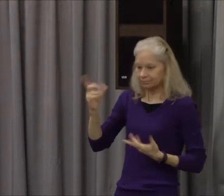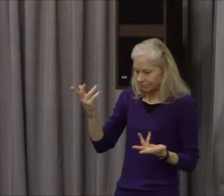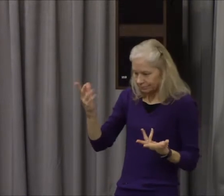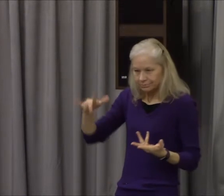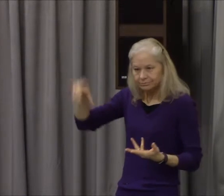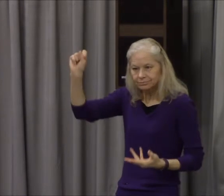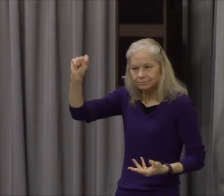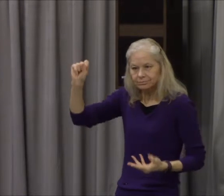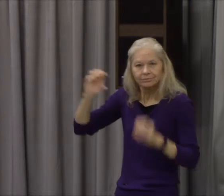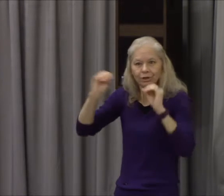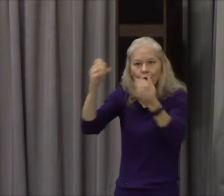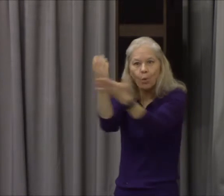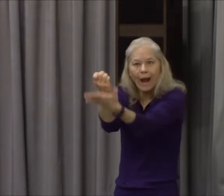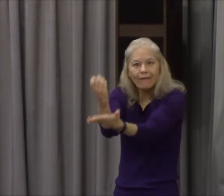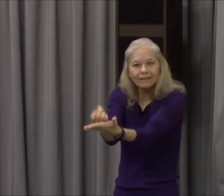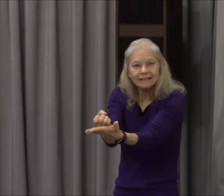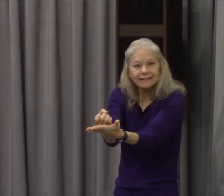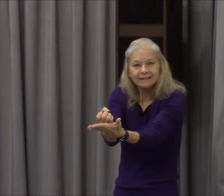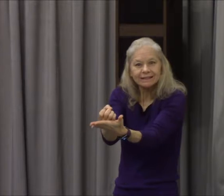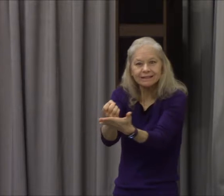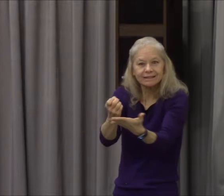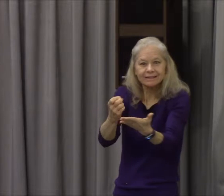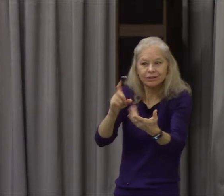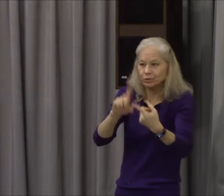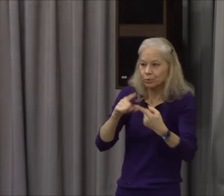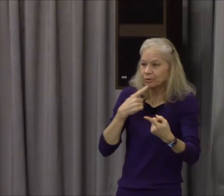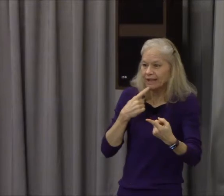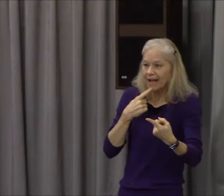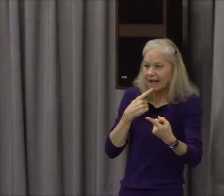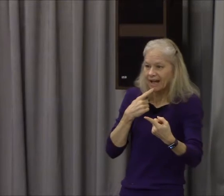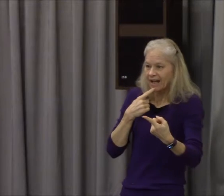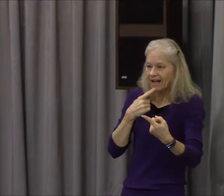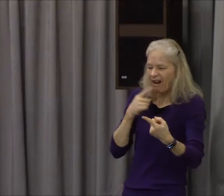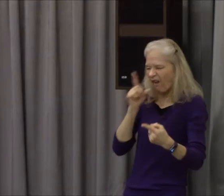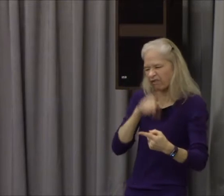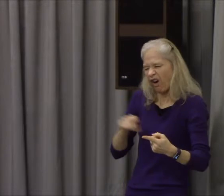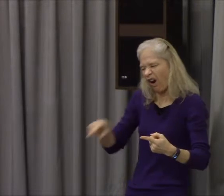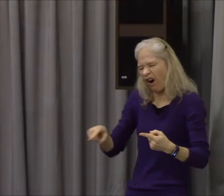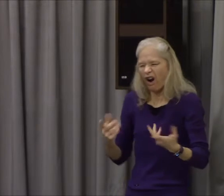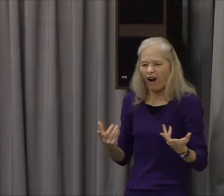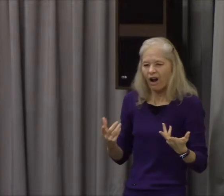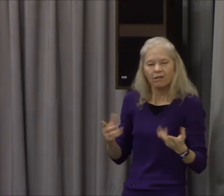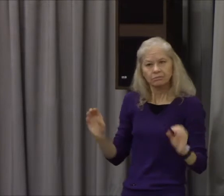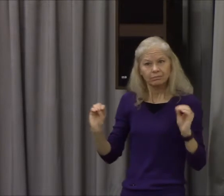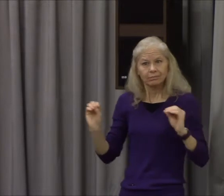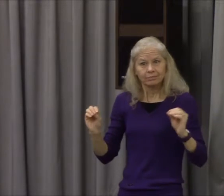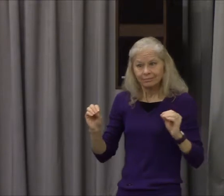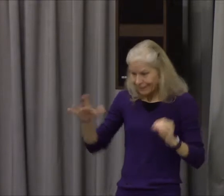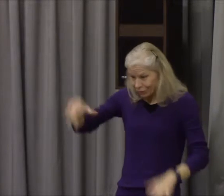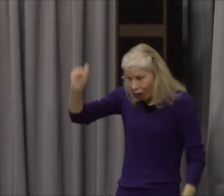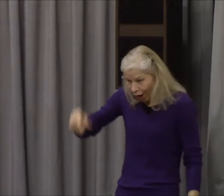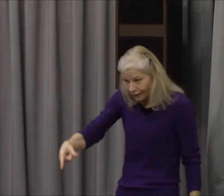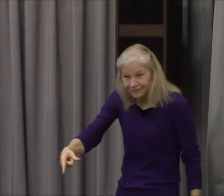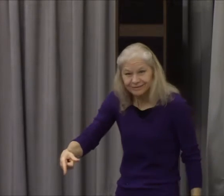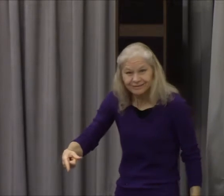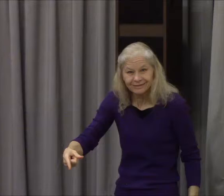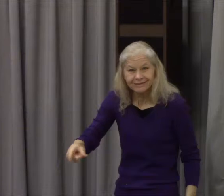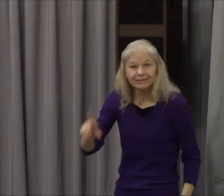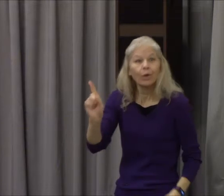And the disciples, even though they had the world army, the power of the world power of the Roman army guarding the tomb, they came and stole